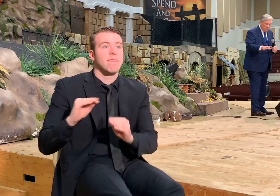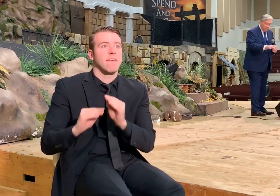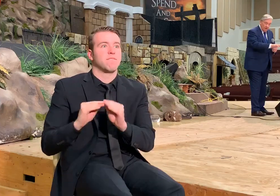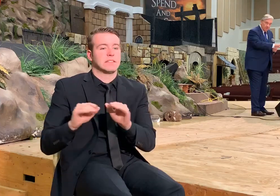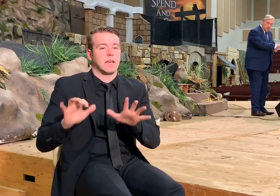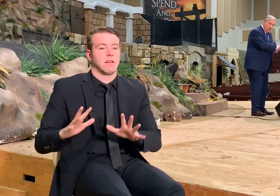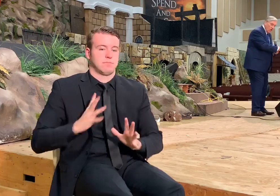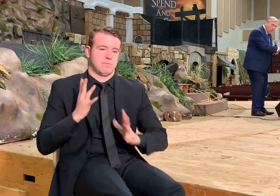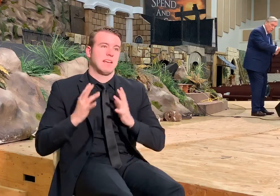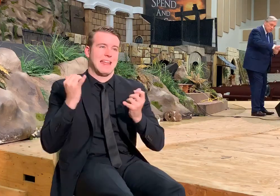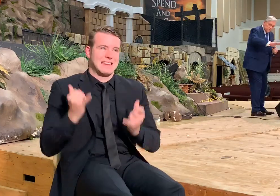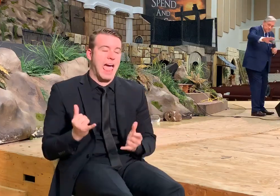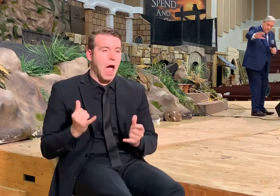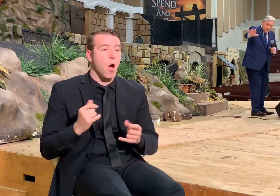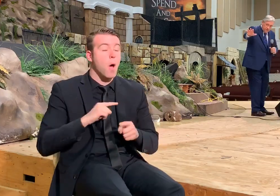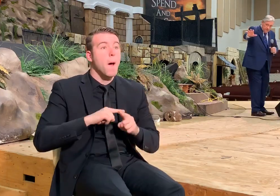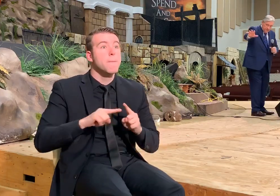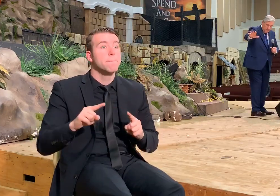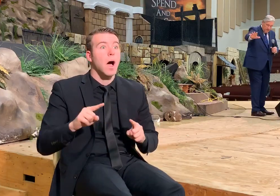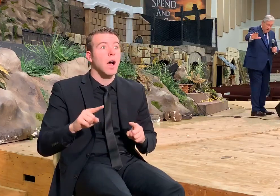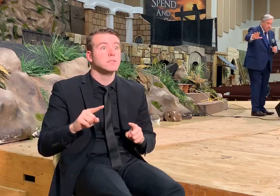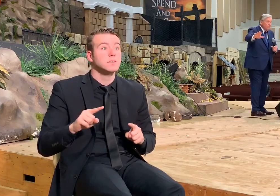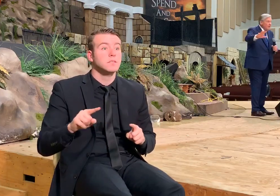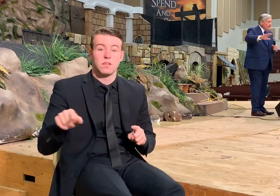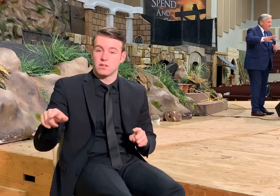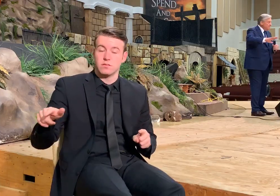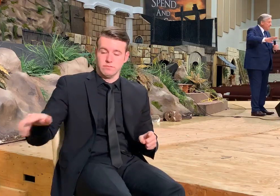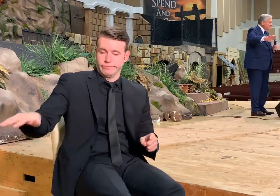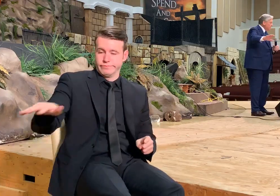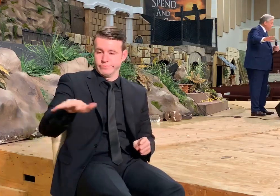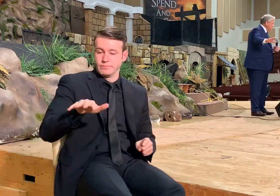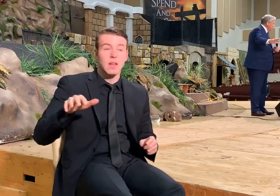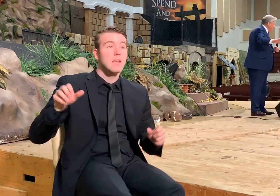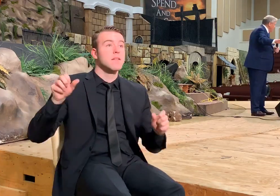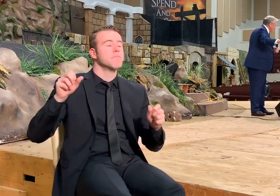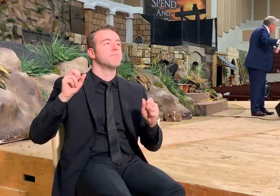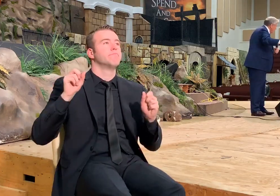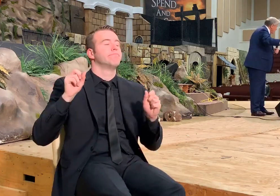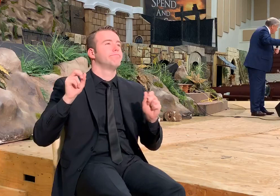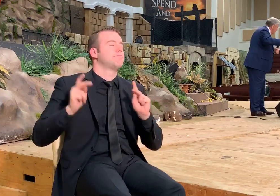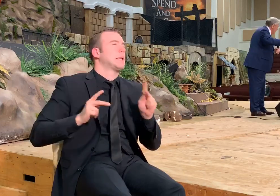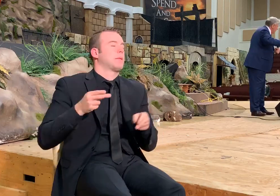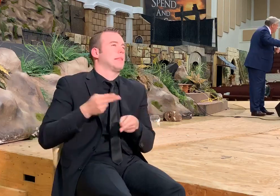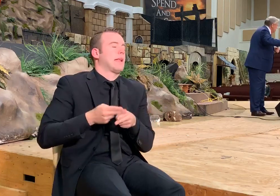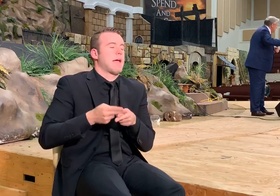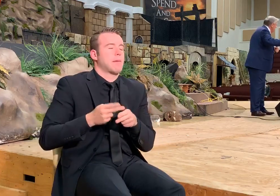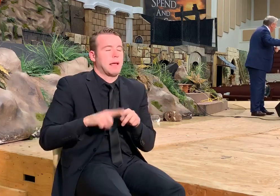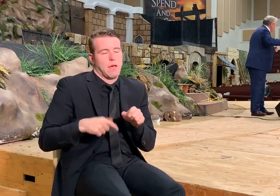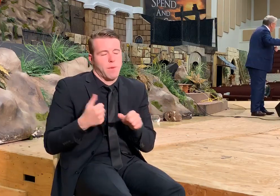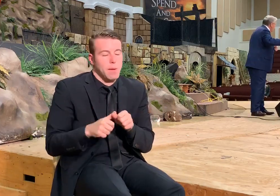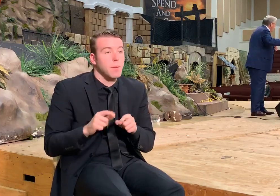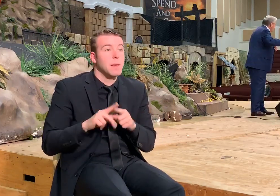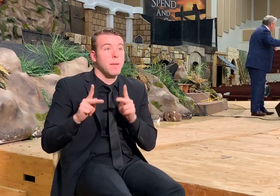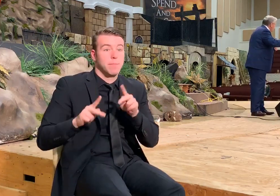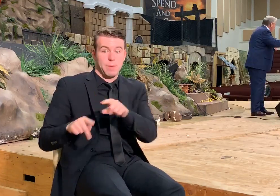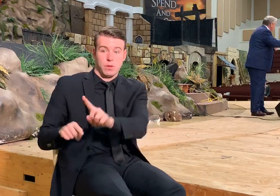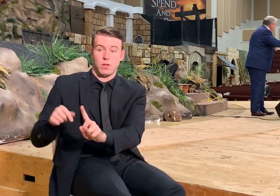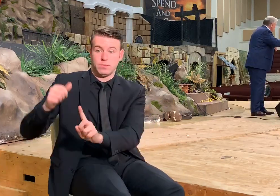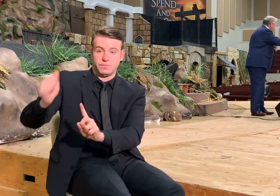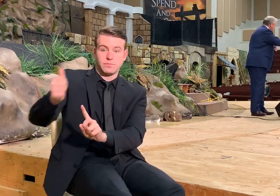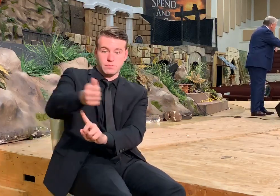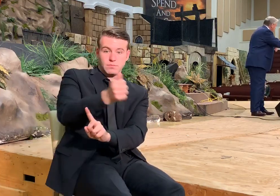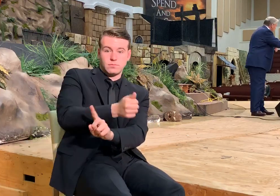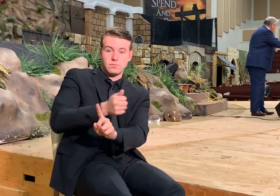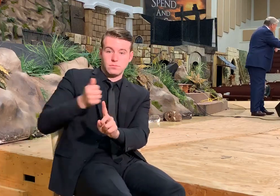cemetery up. But there's a whole big cemetery there of people. I can't remember what they're called. But it's people that were that